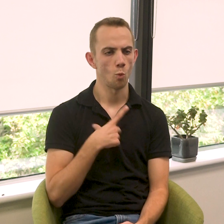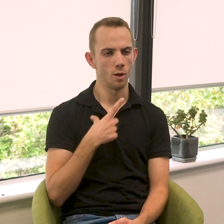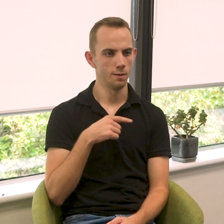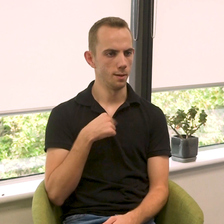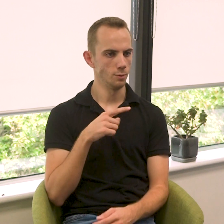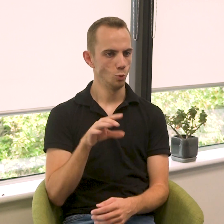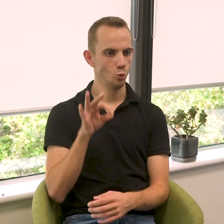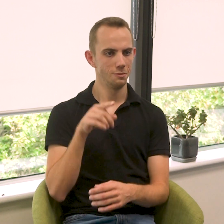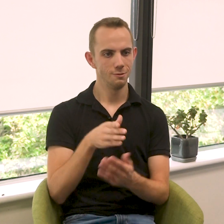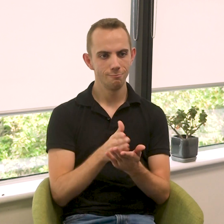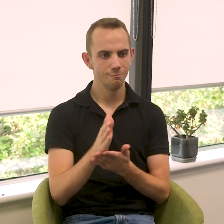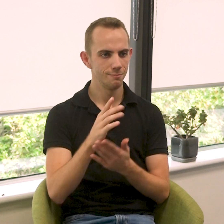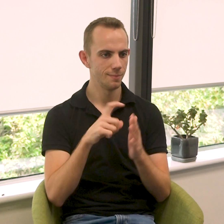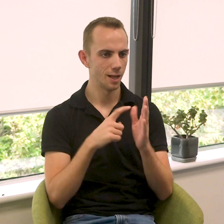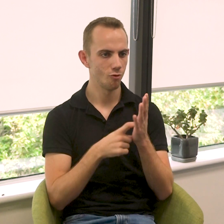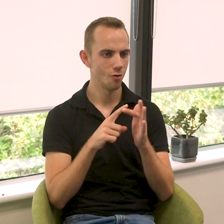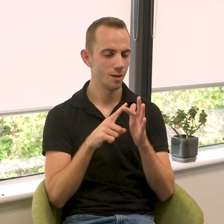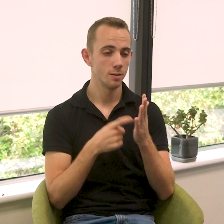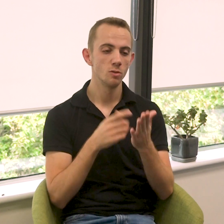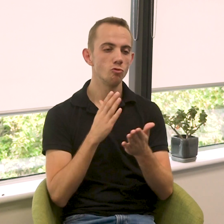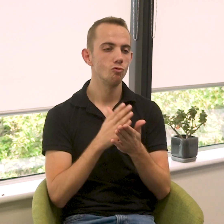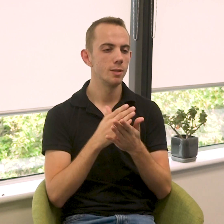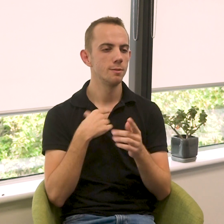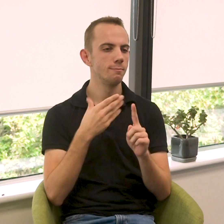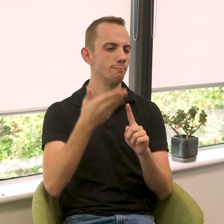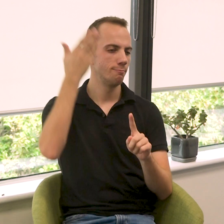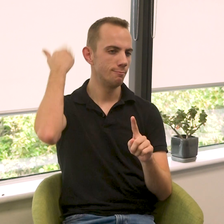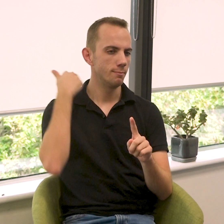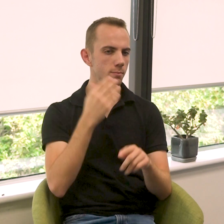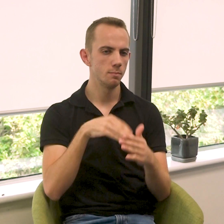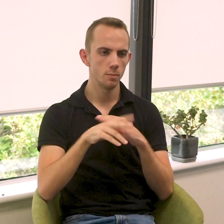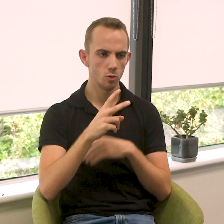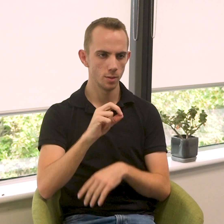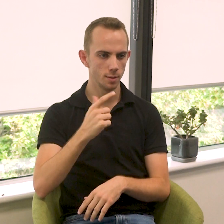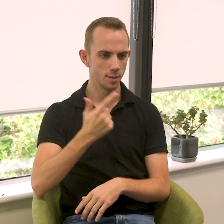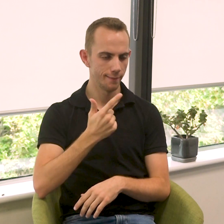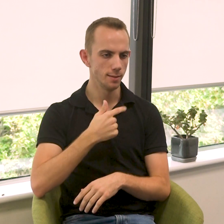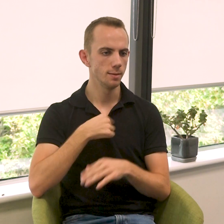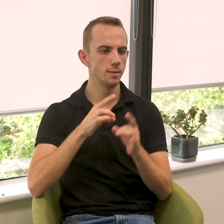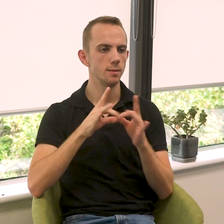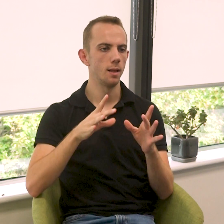How I got into the career of teaching Auslan? So going back to 2017, I worked